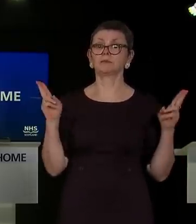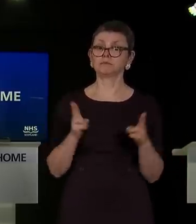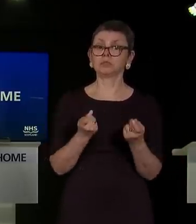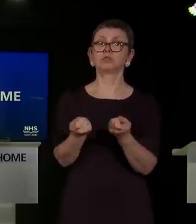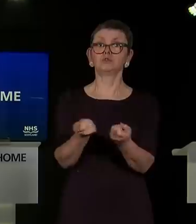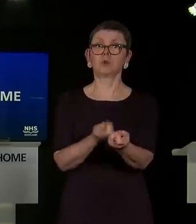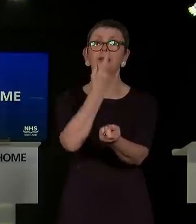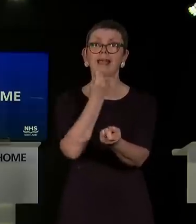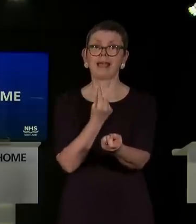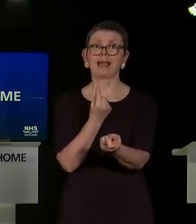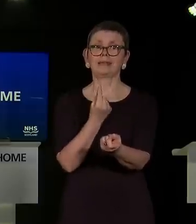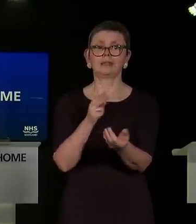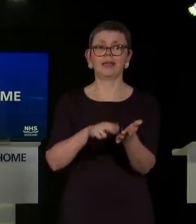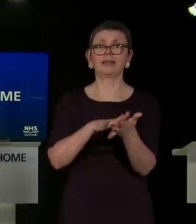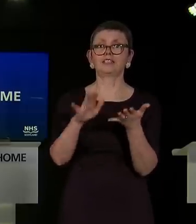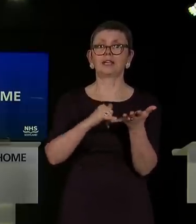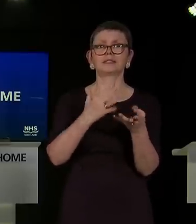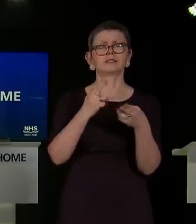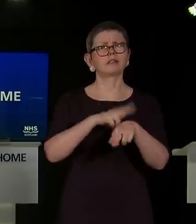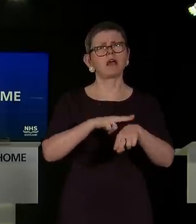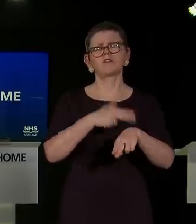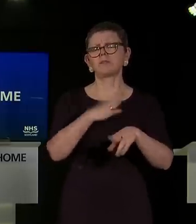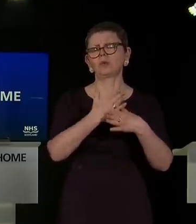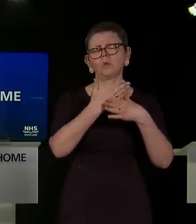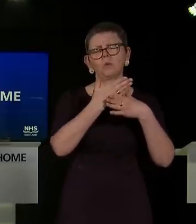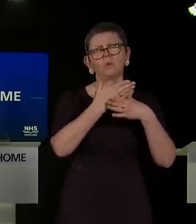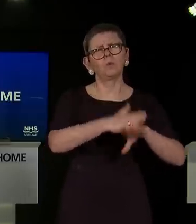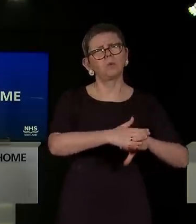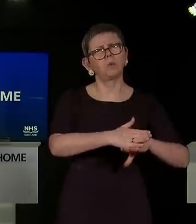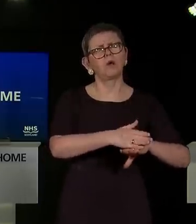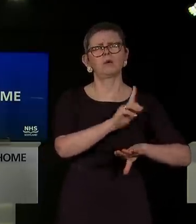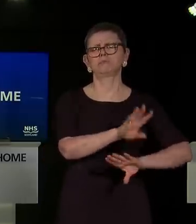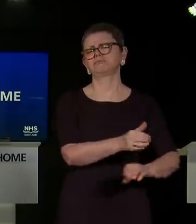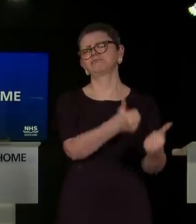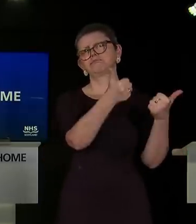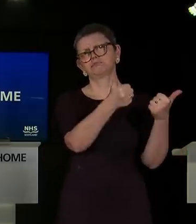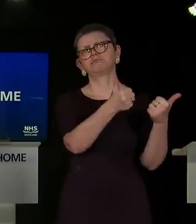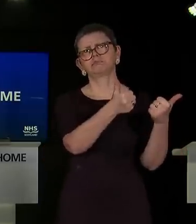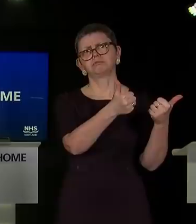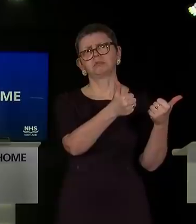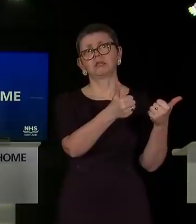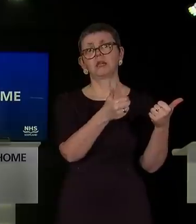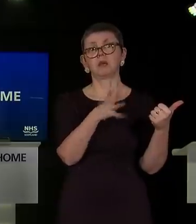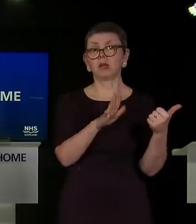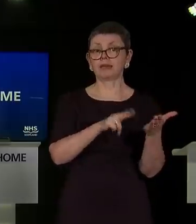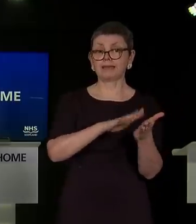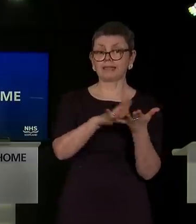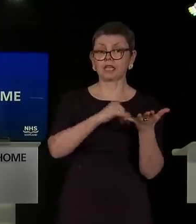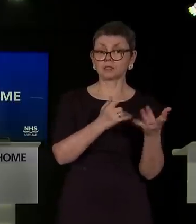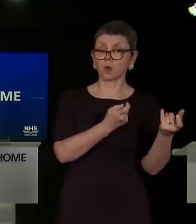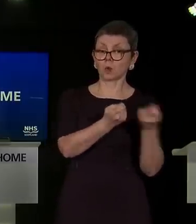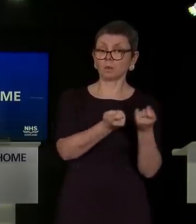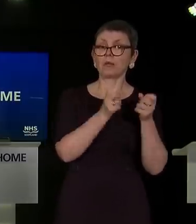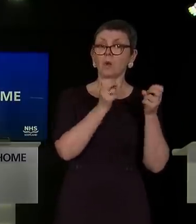Those who work in our NHS have been under immense pressure, and they have responded magnificently. But the health service has not been